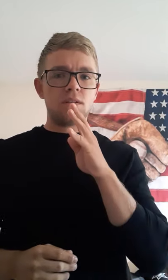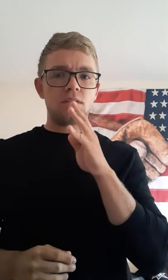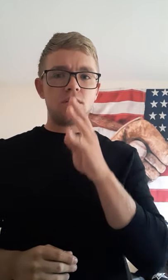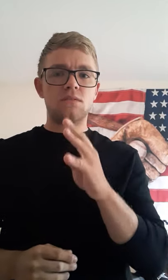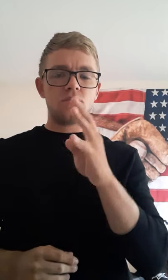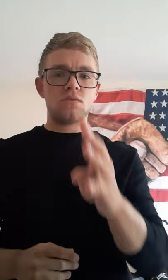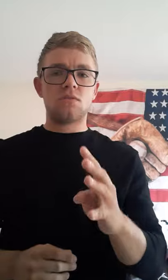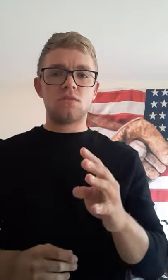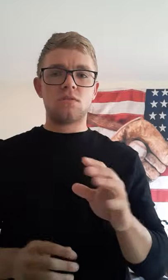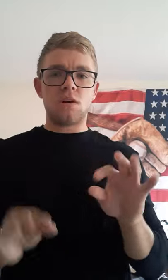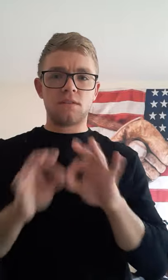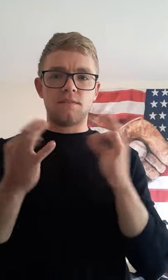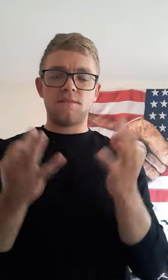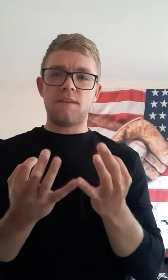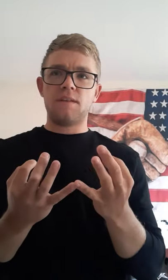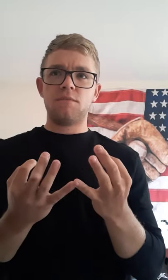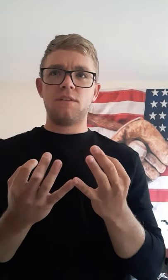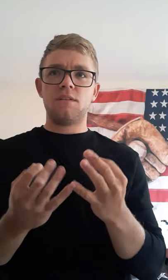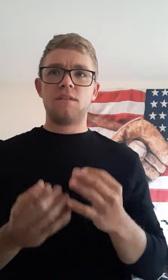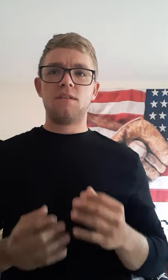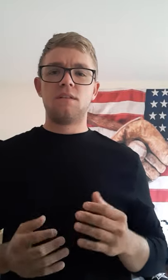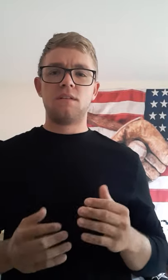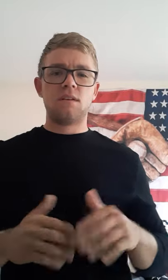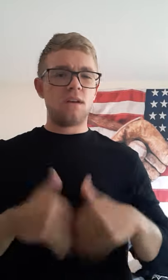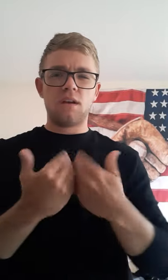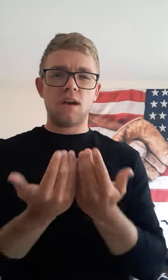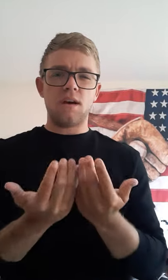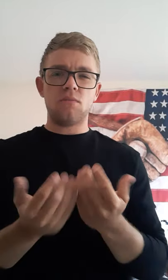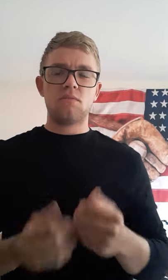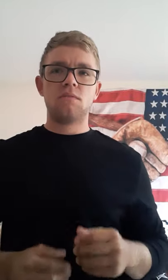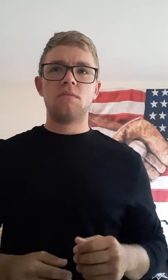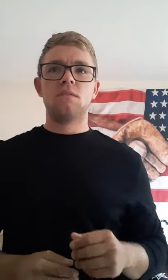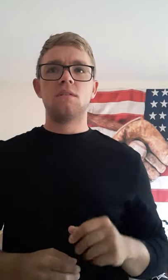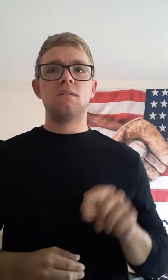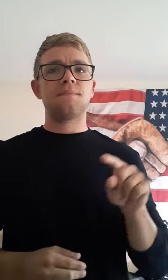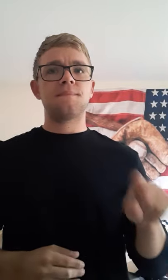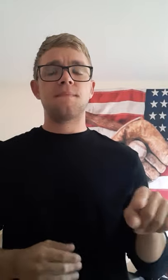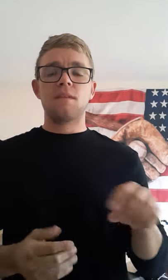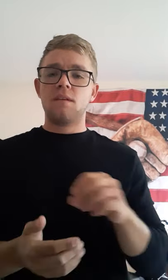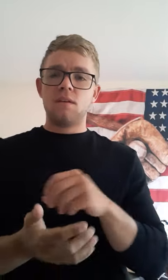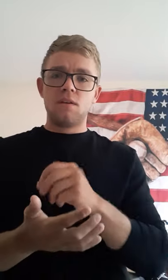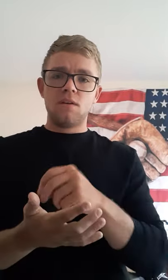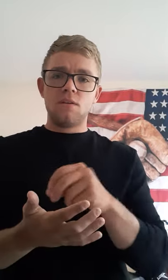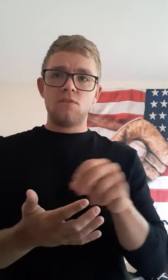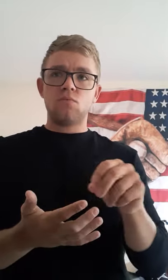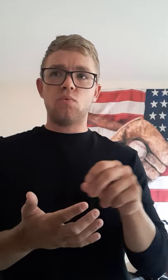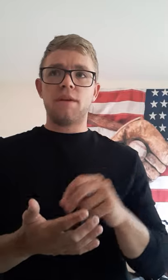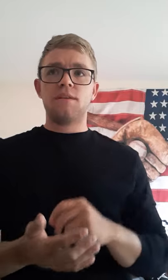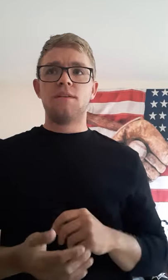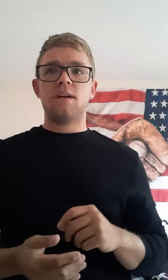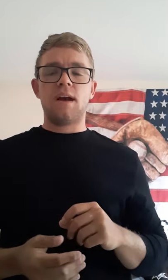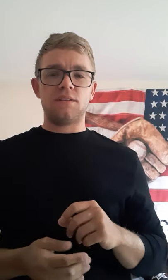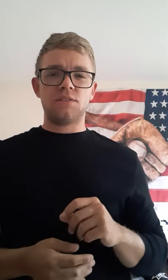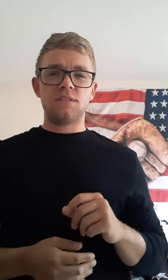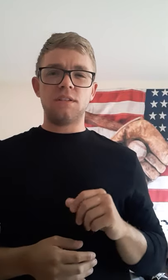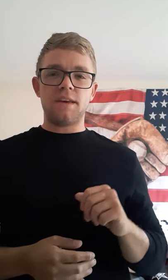Talk to family. How? Right on her slate.